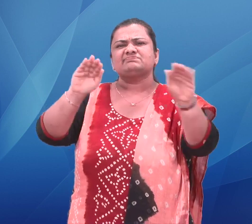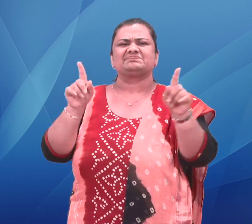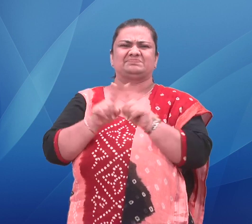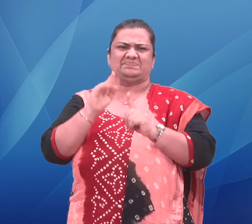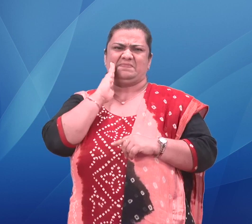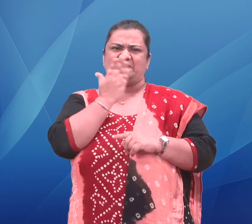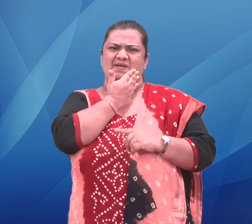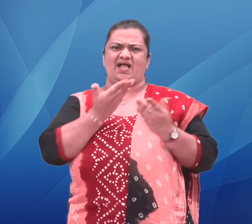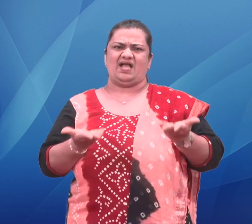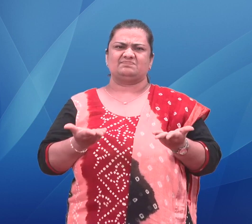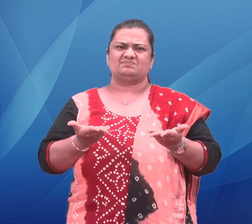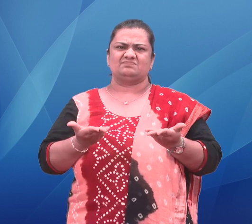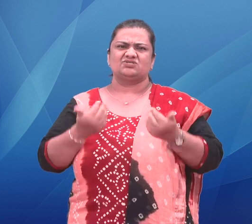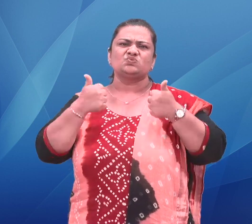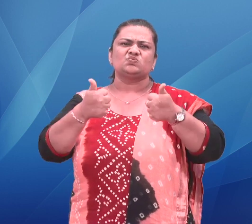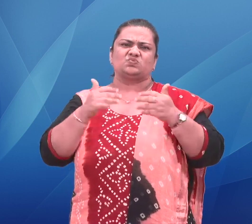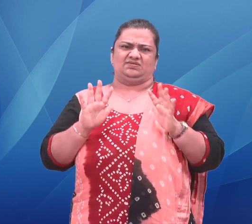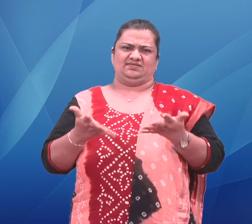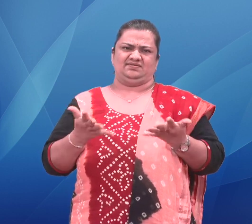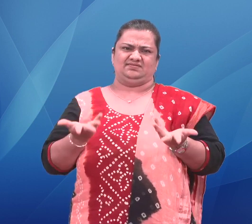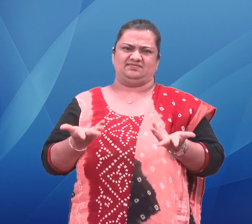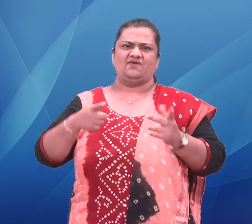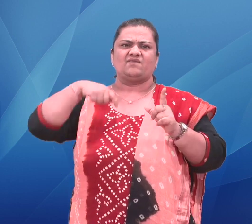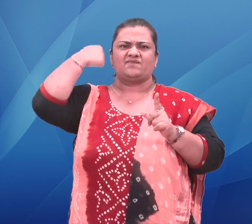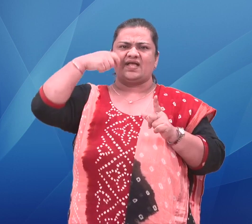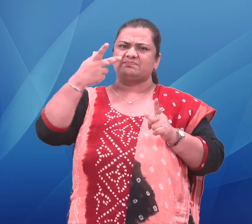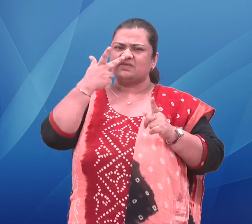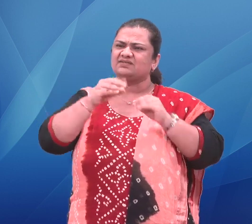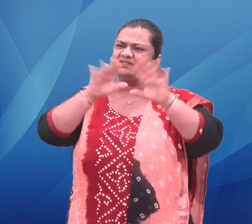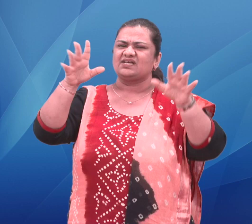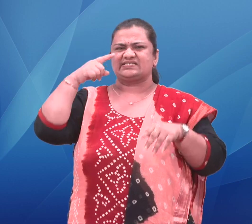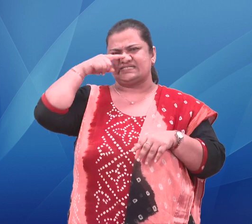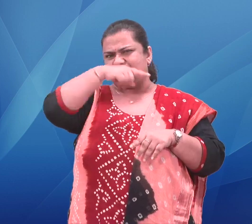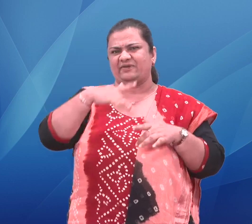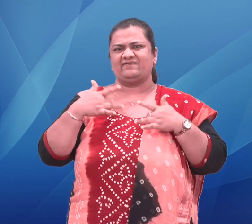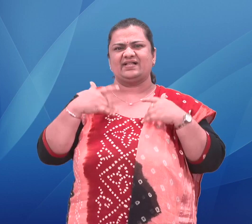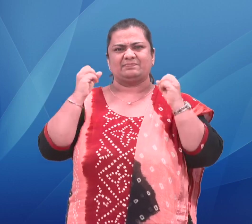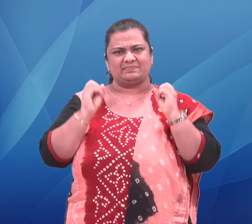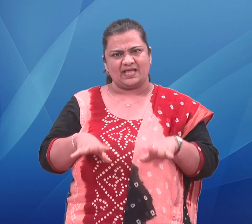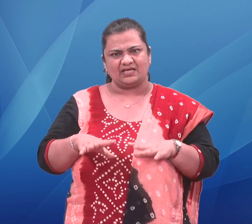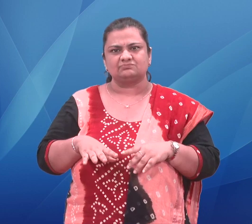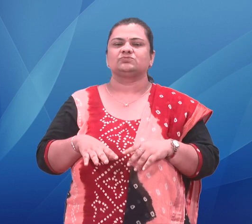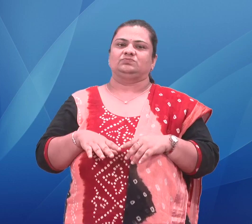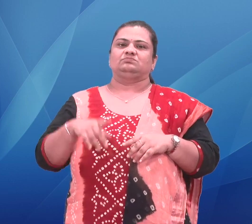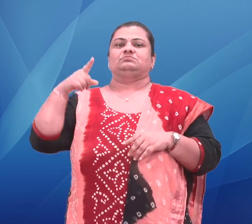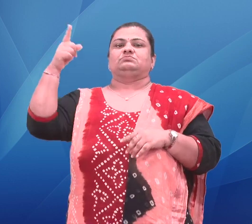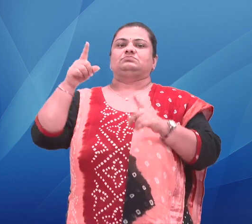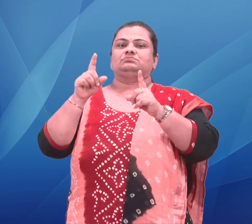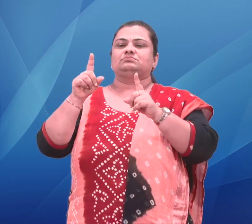Kailas, the director of the movie, posted an apology on his Facebook, the actor Prithiraj, to apologize for the